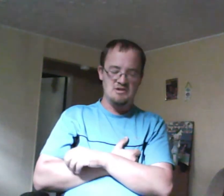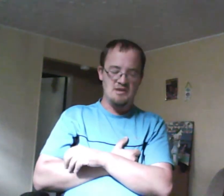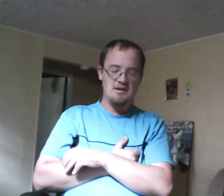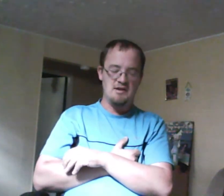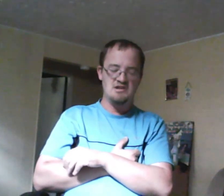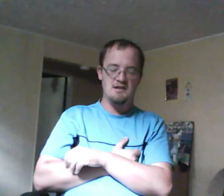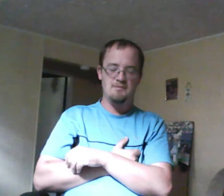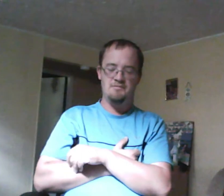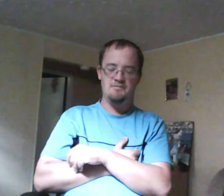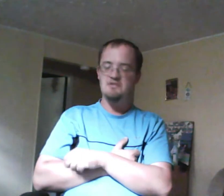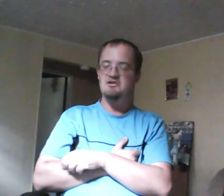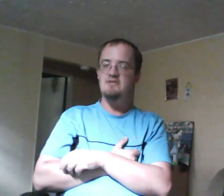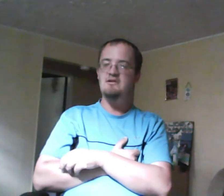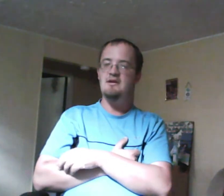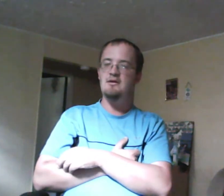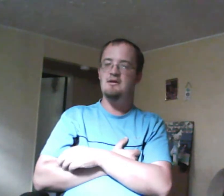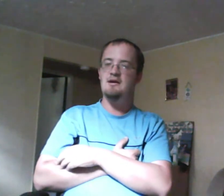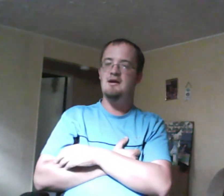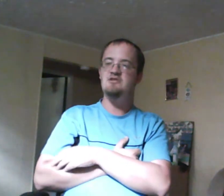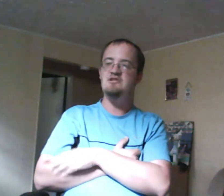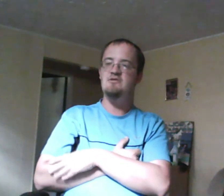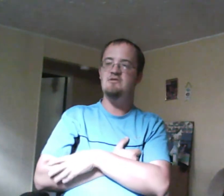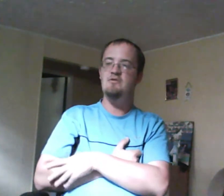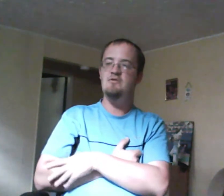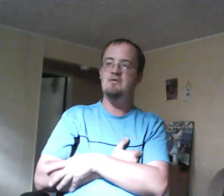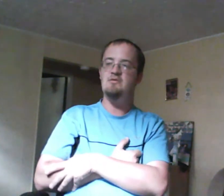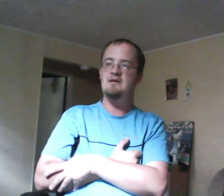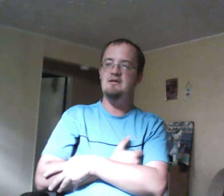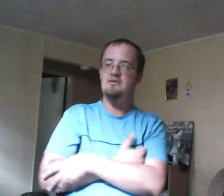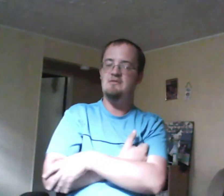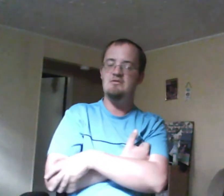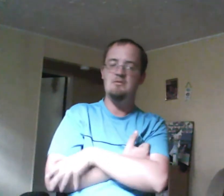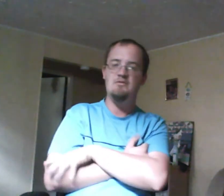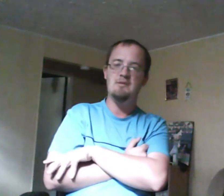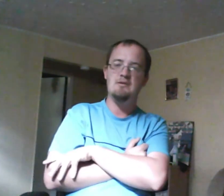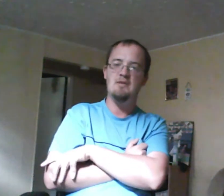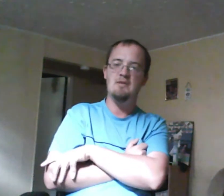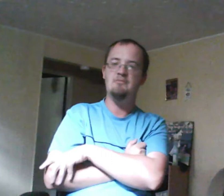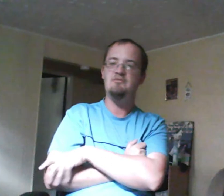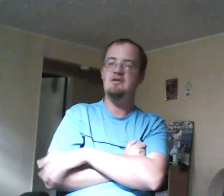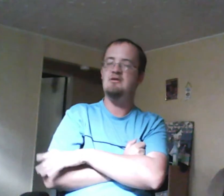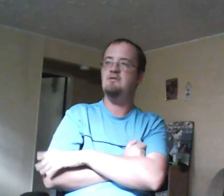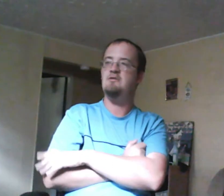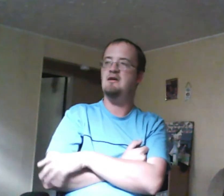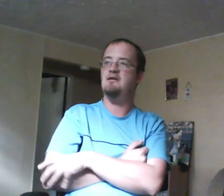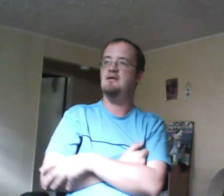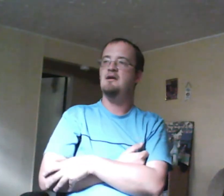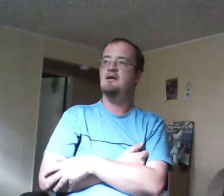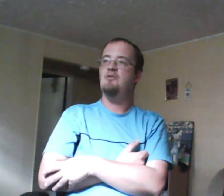Rasha. She doesn't care. I know she loses movie rules because everyone's homophobic, but her mom basically was a dick. When